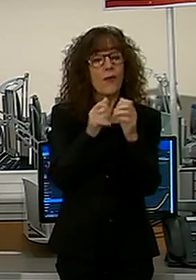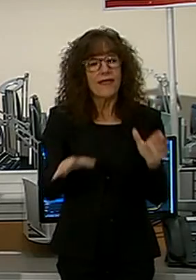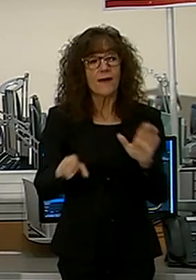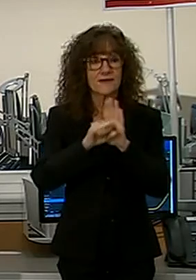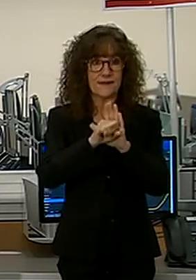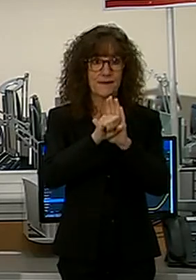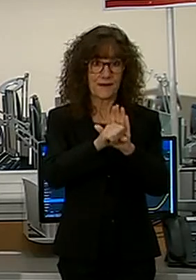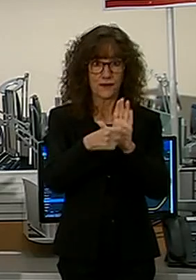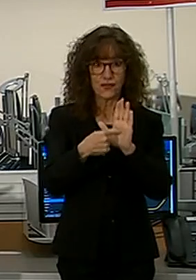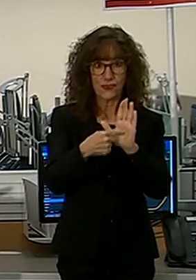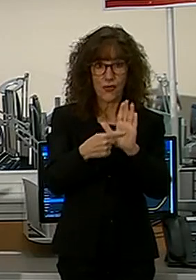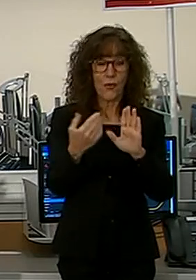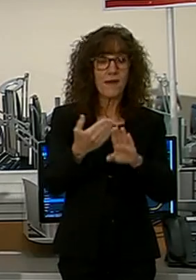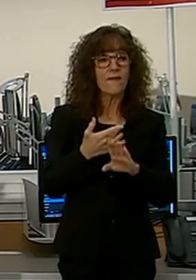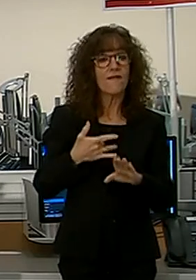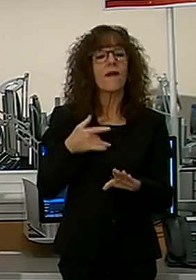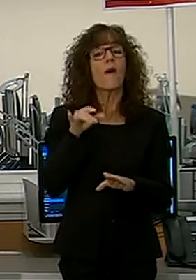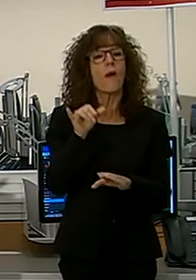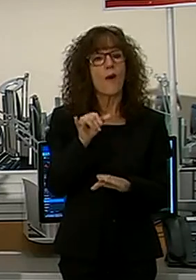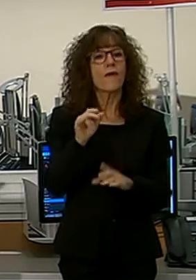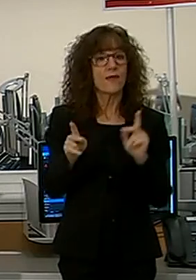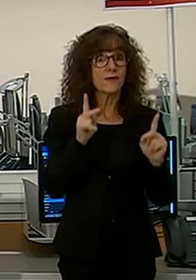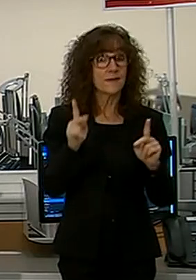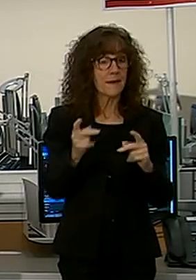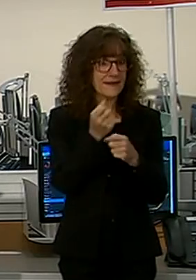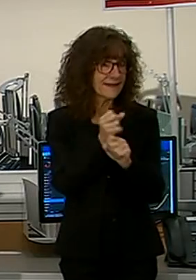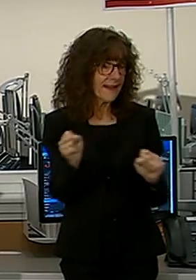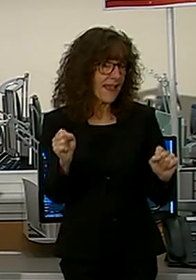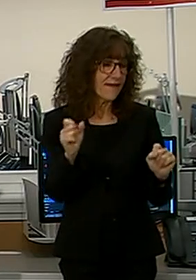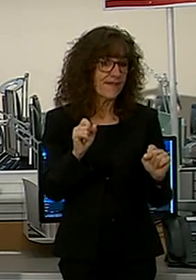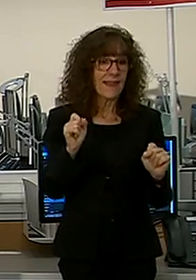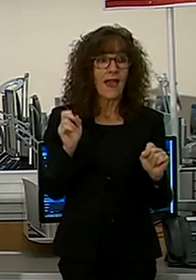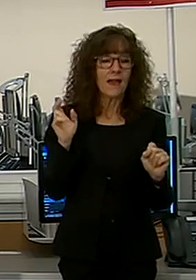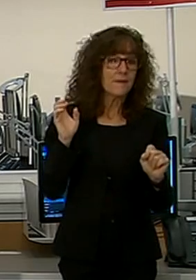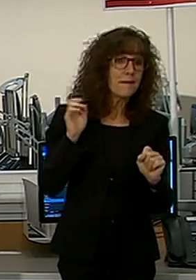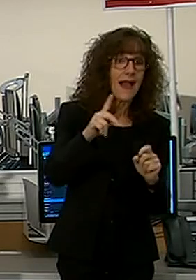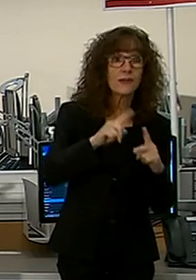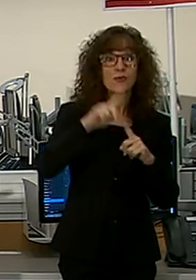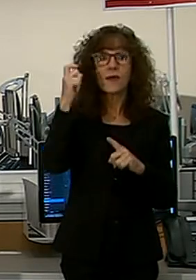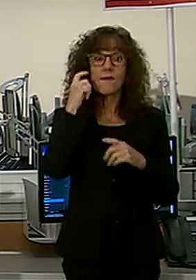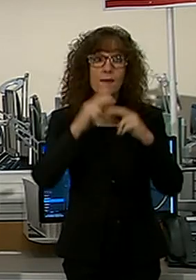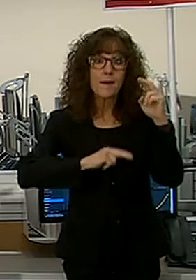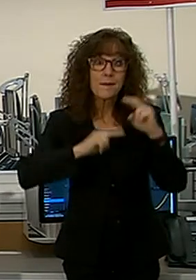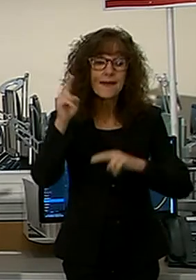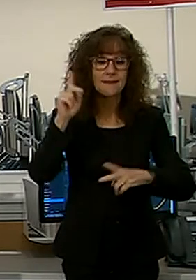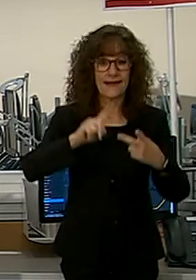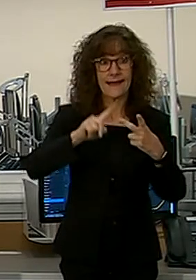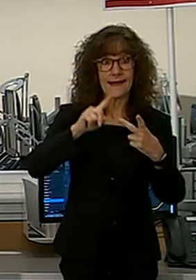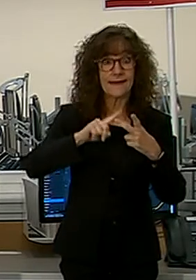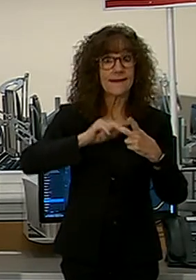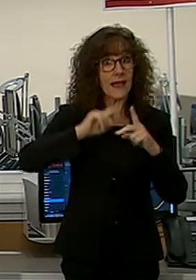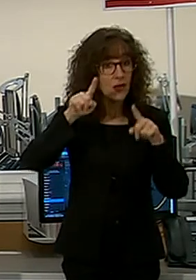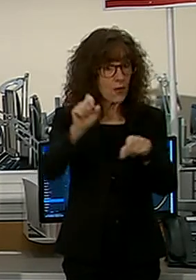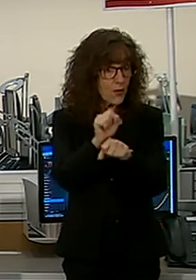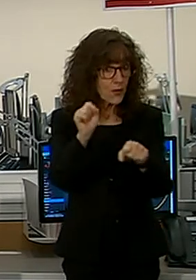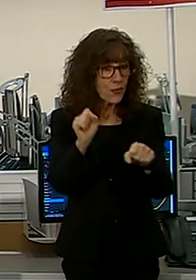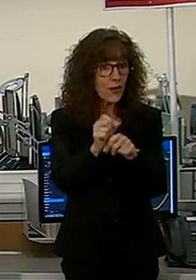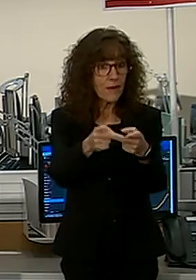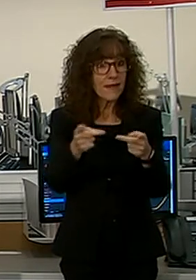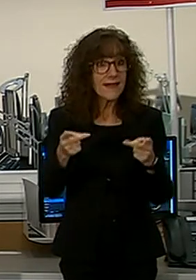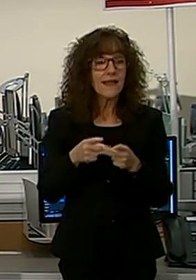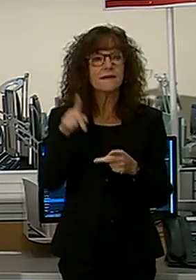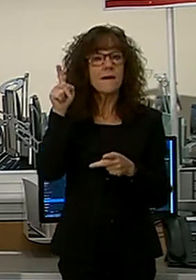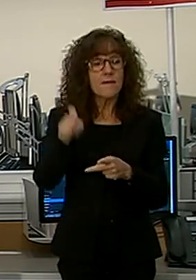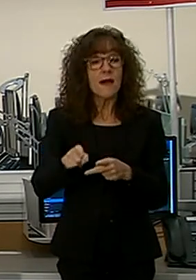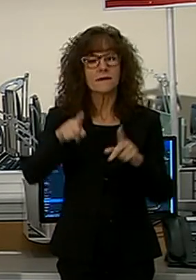individuals before we can trust that the those folks are safe to come back into our government buildings, before they're safe to come into your workplace. We have